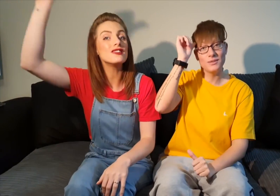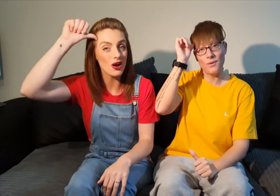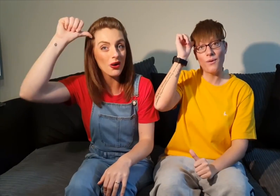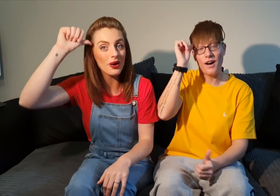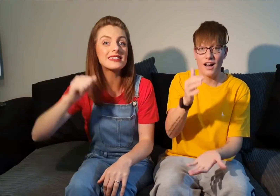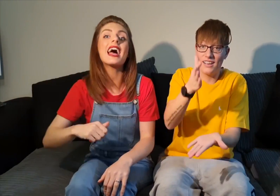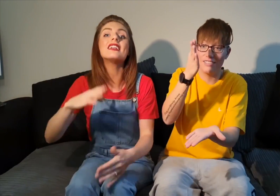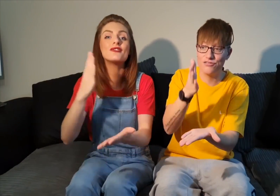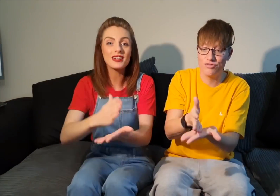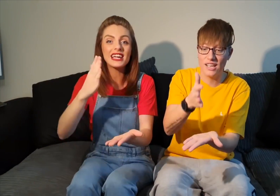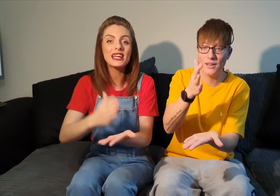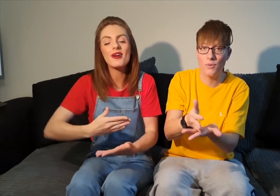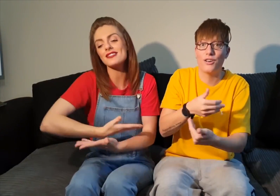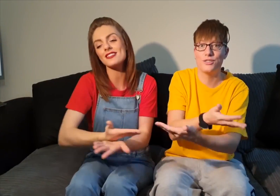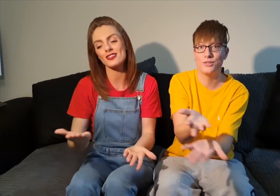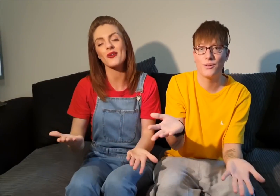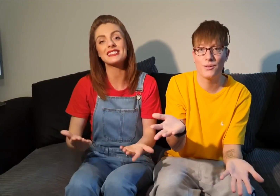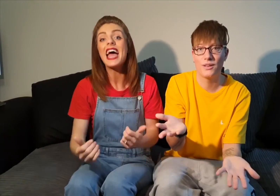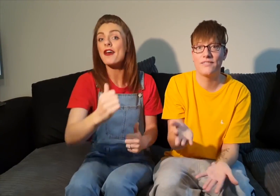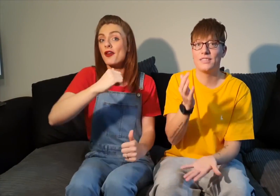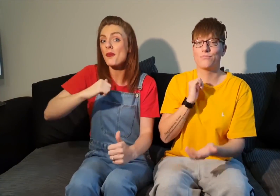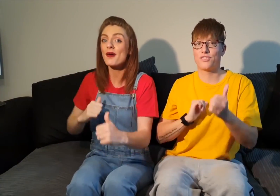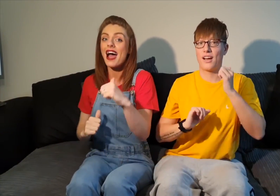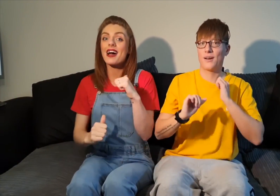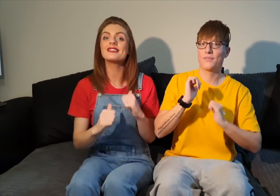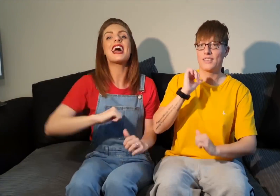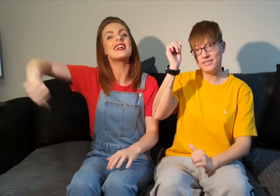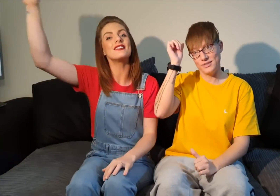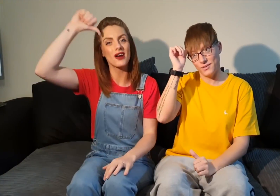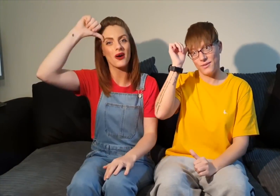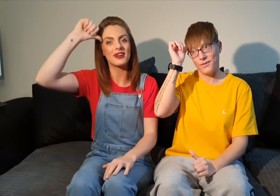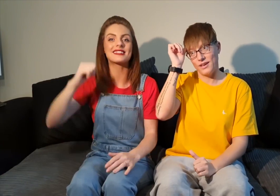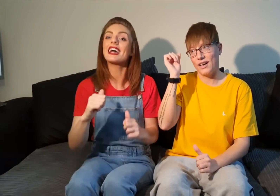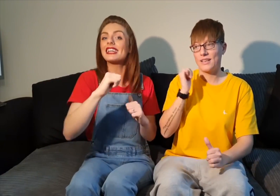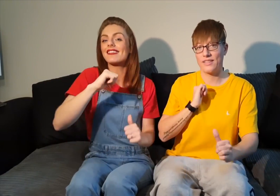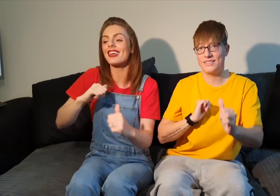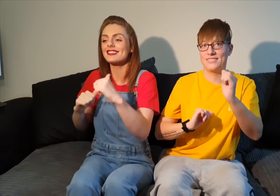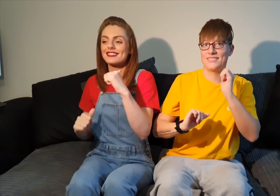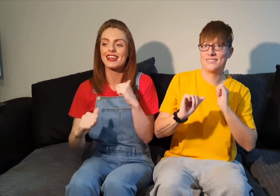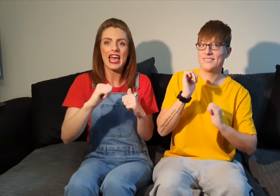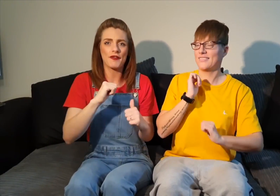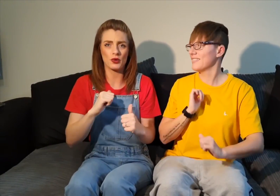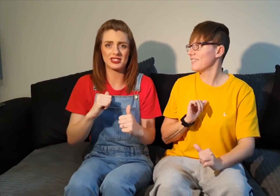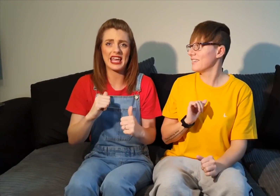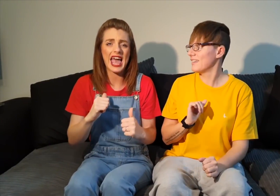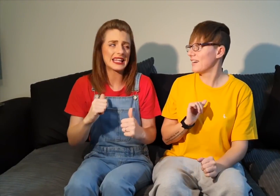you know it, and you really want to show it. If you're proud and you know it sign like this. If you're scared,